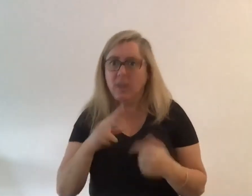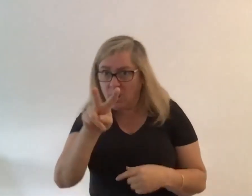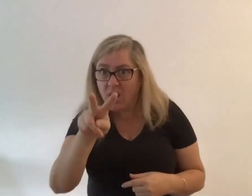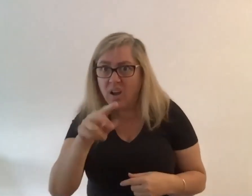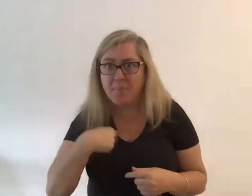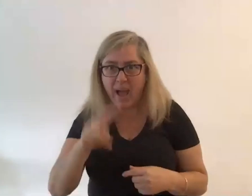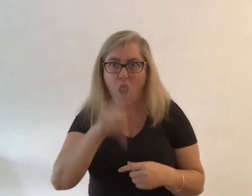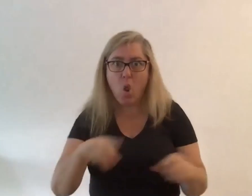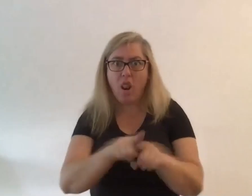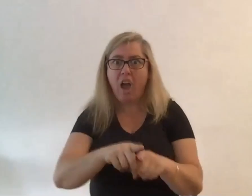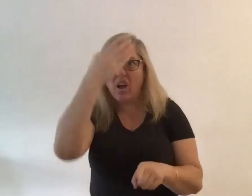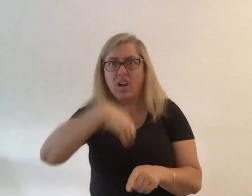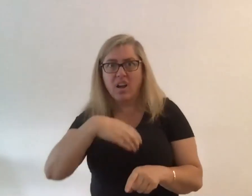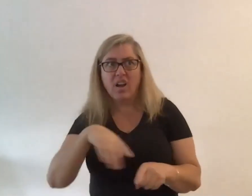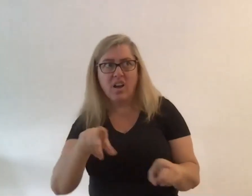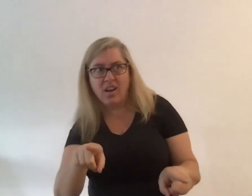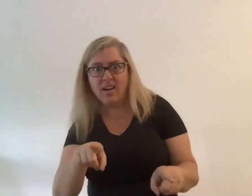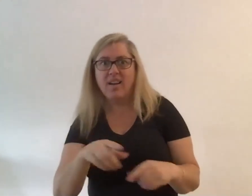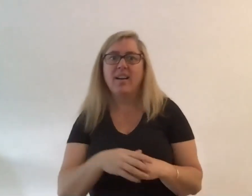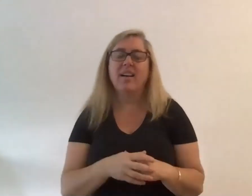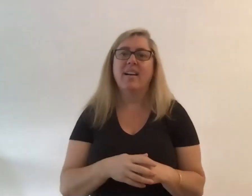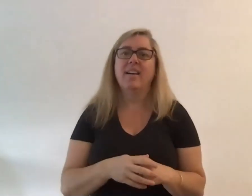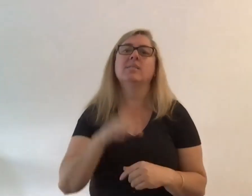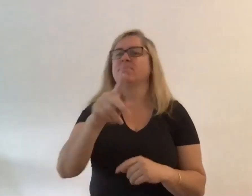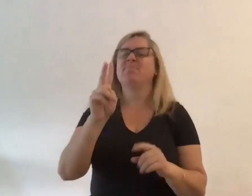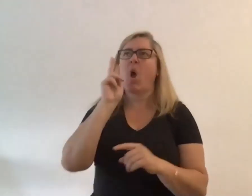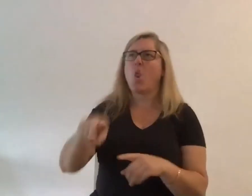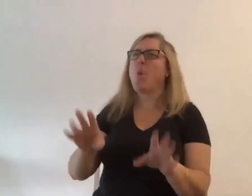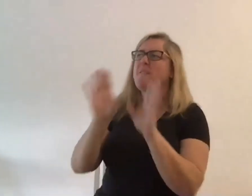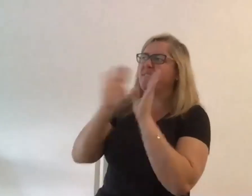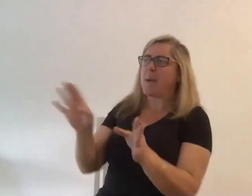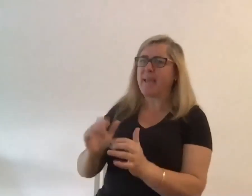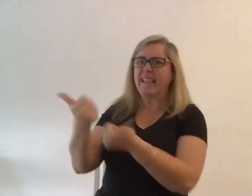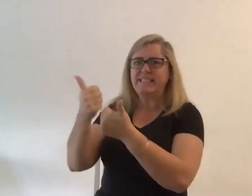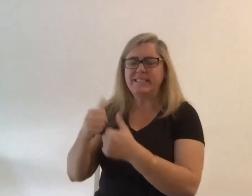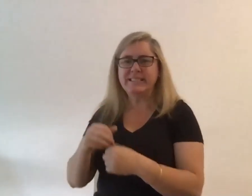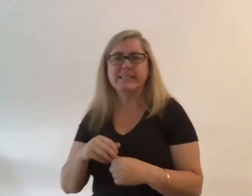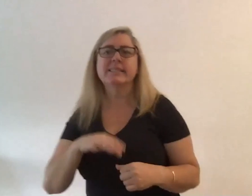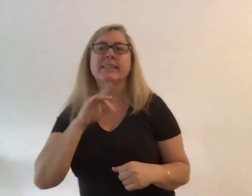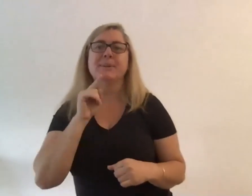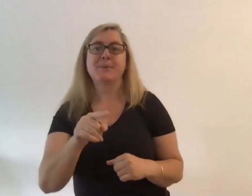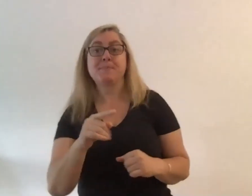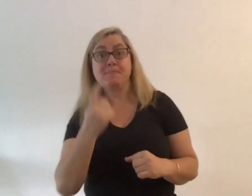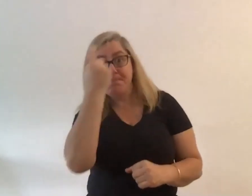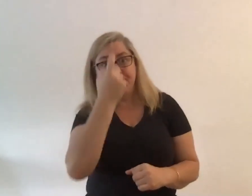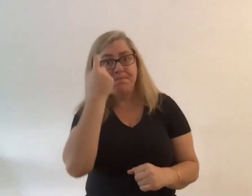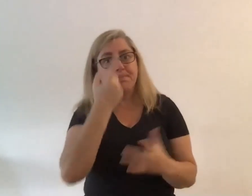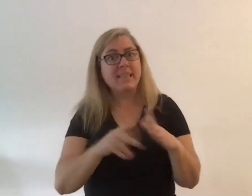you look fabulous um i'm wondering if anybody has any